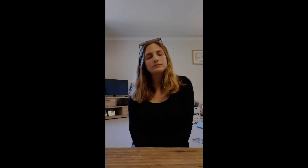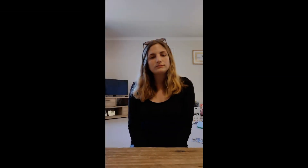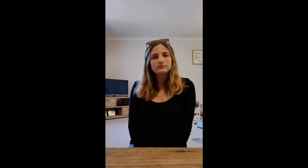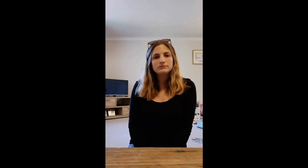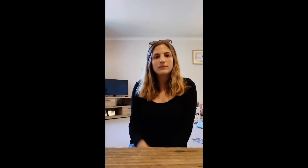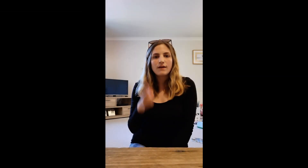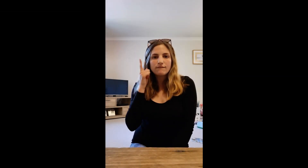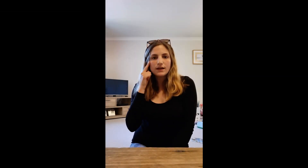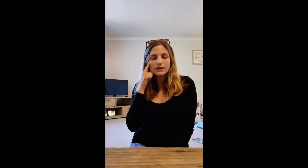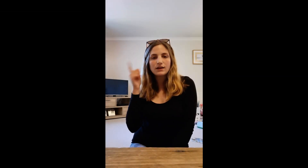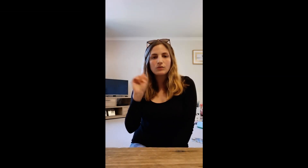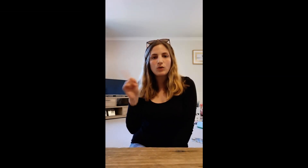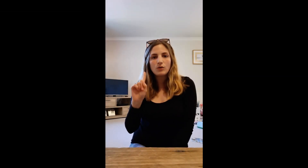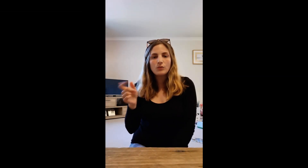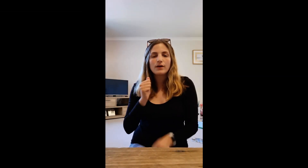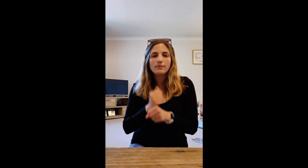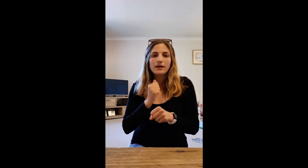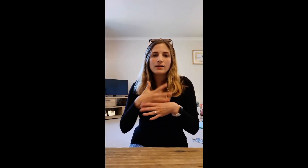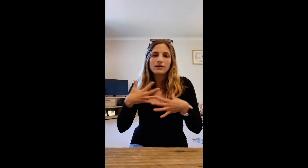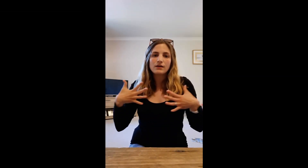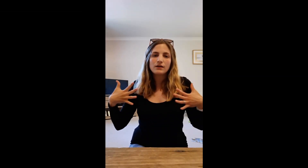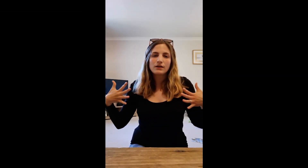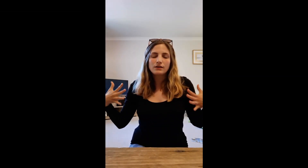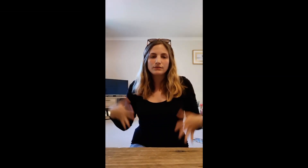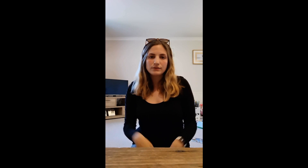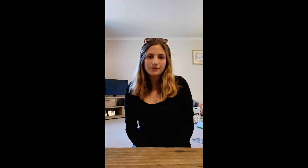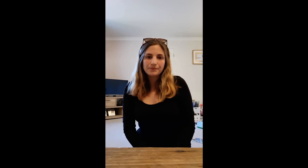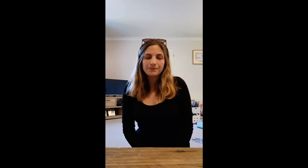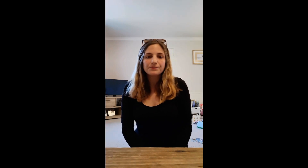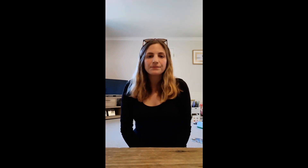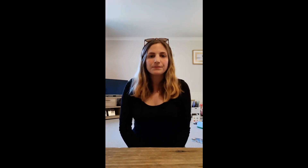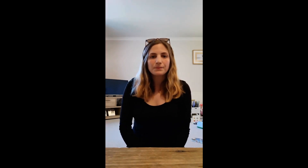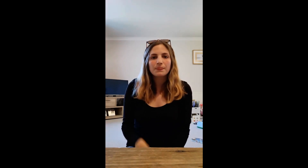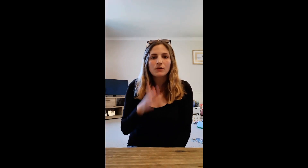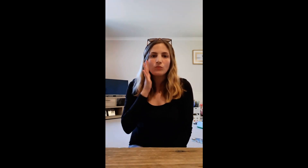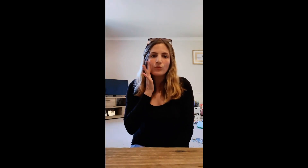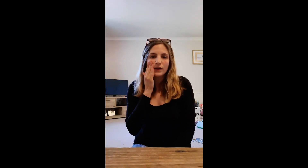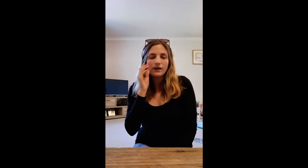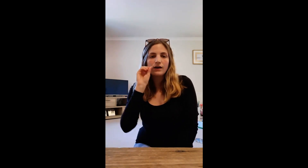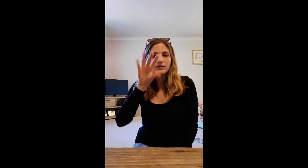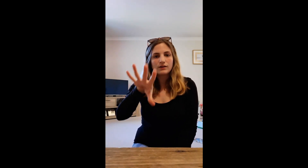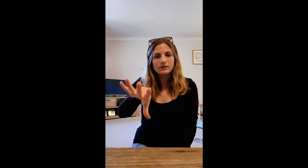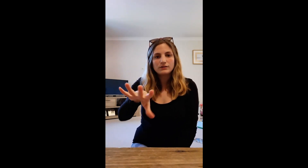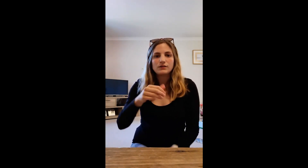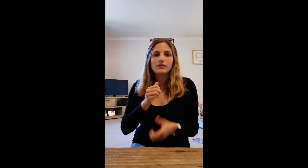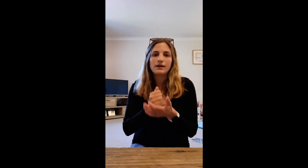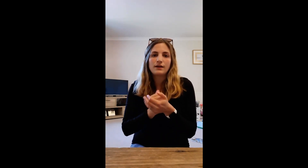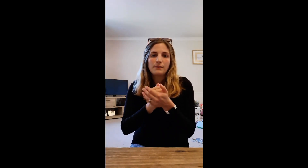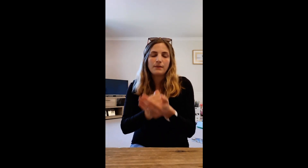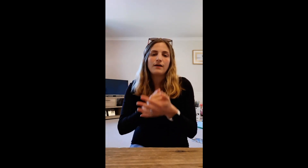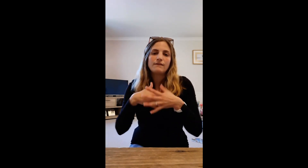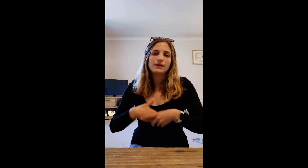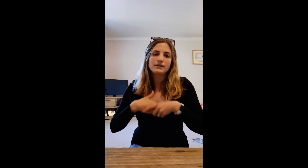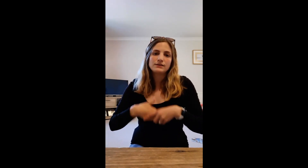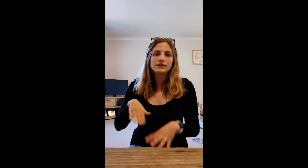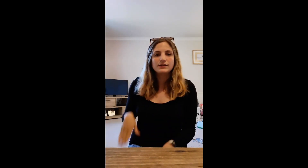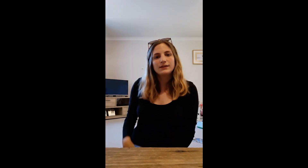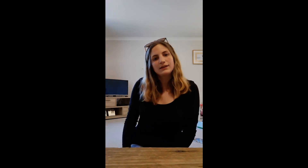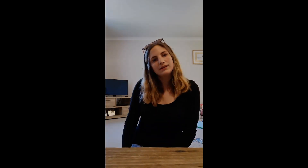Find out what we're made of When we are called to help our friends in need